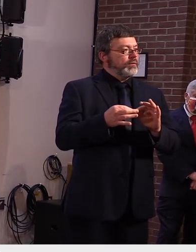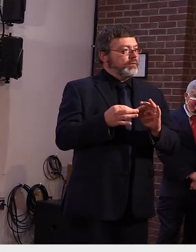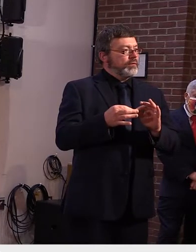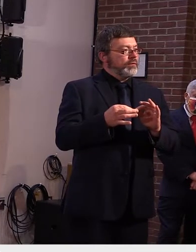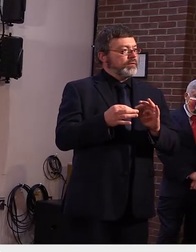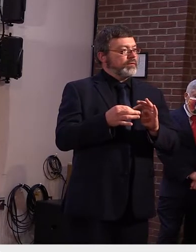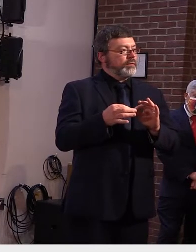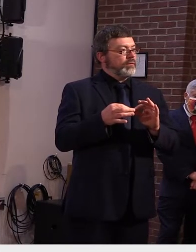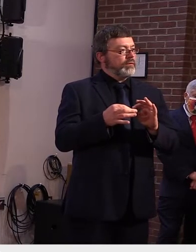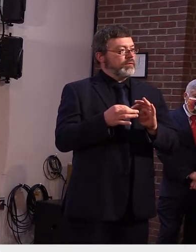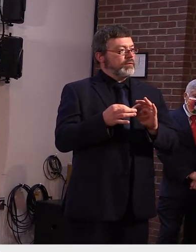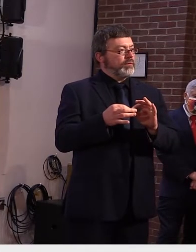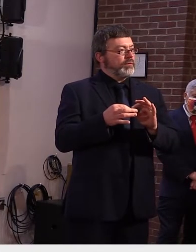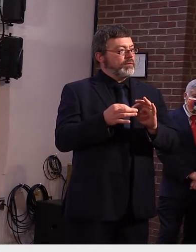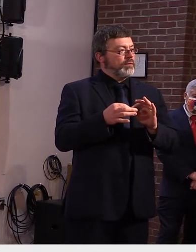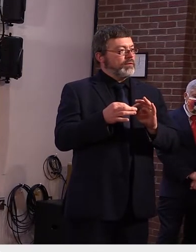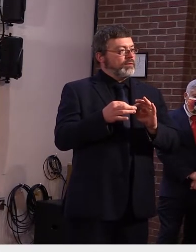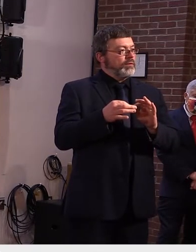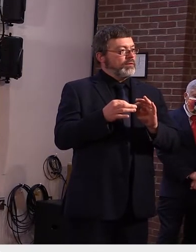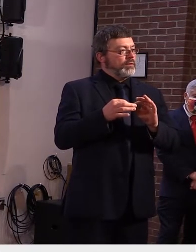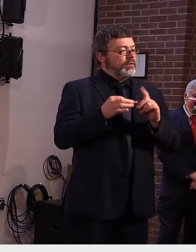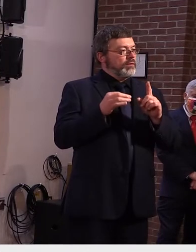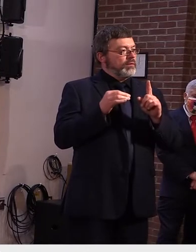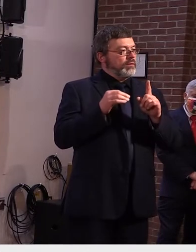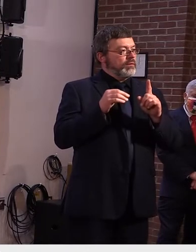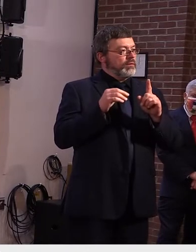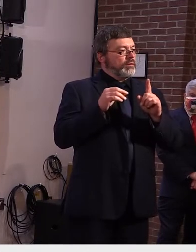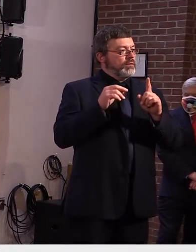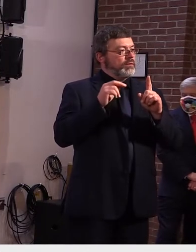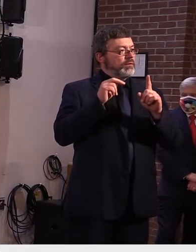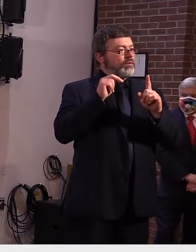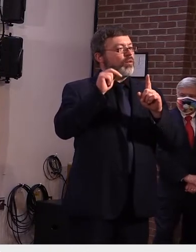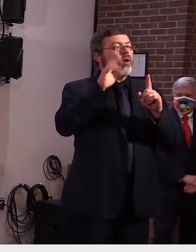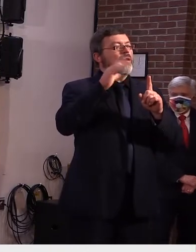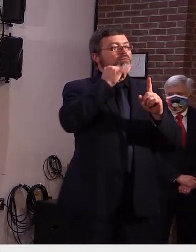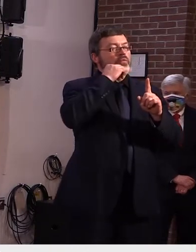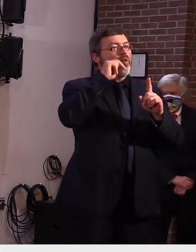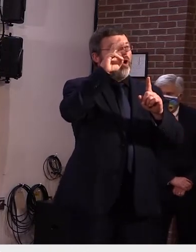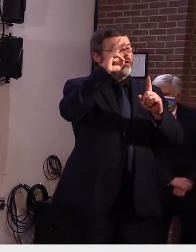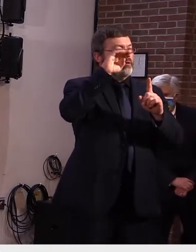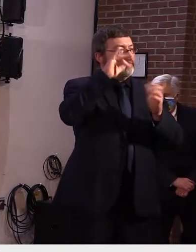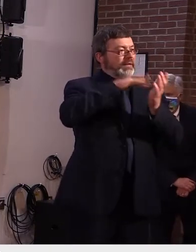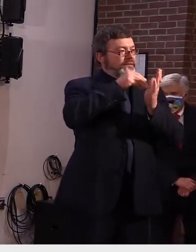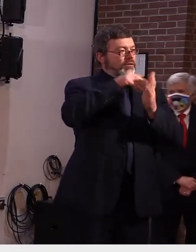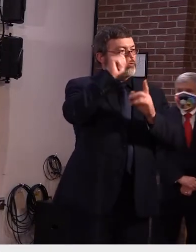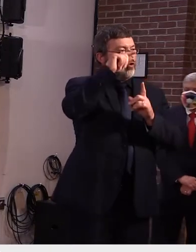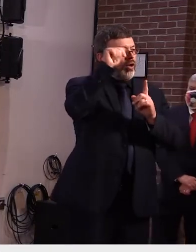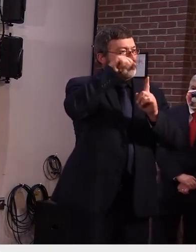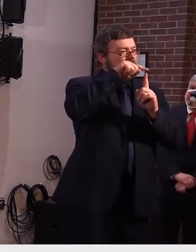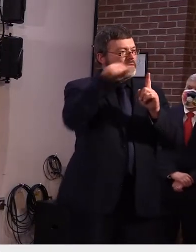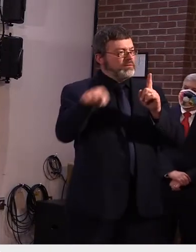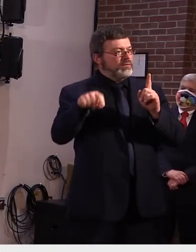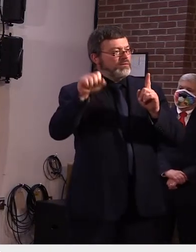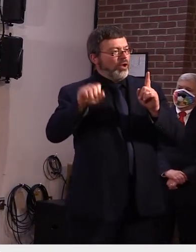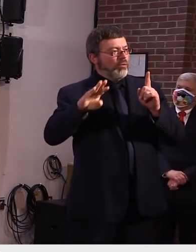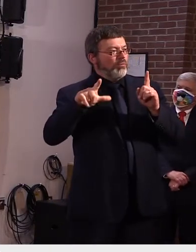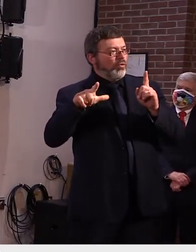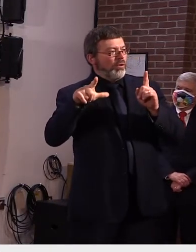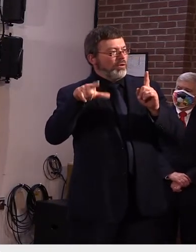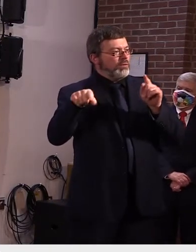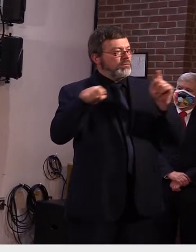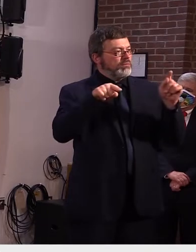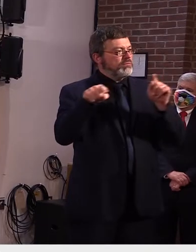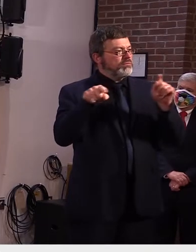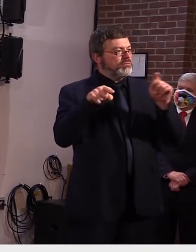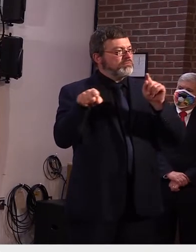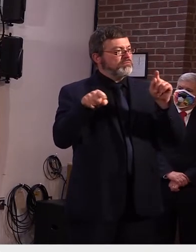hockey uh outbreak or maybe even a combination um i'm wondering how many